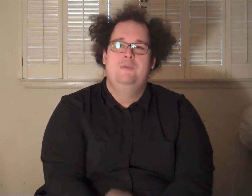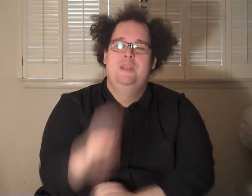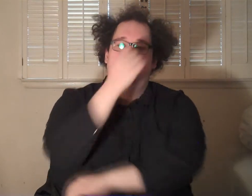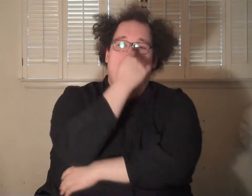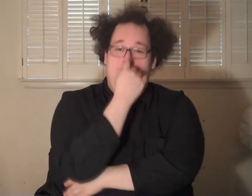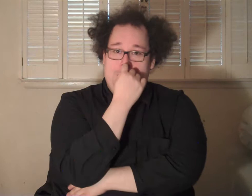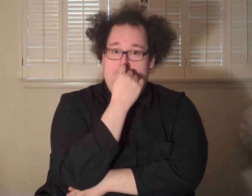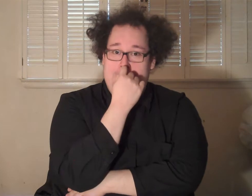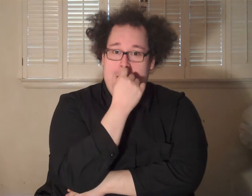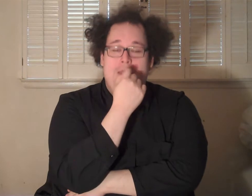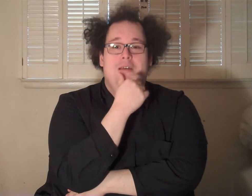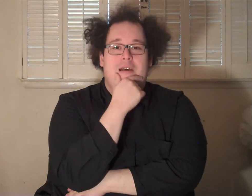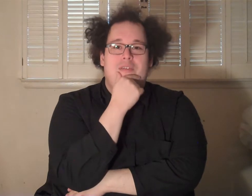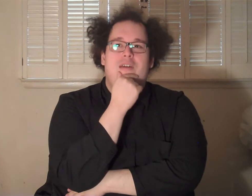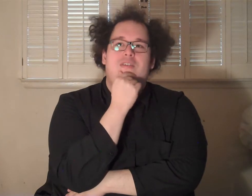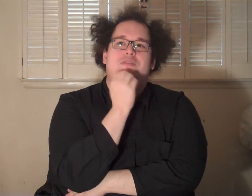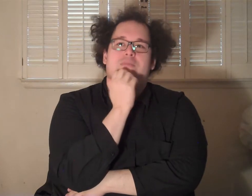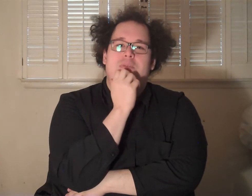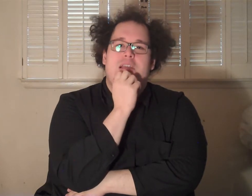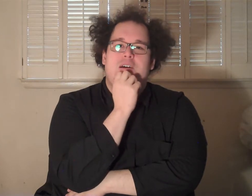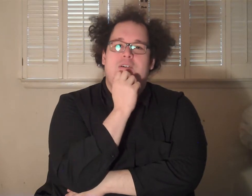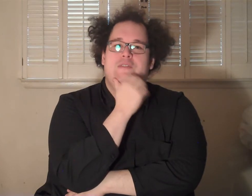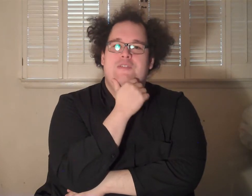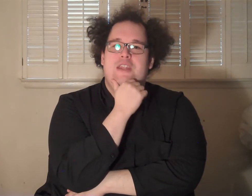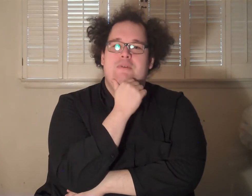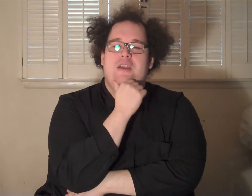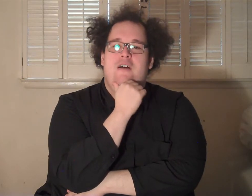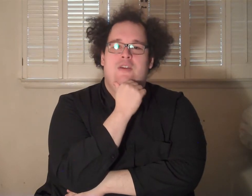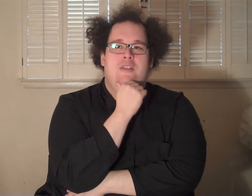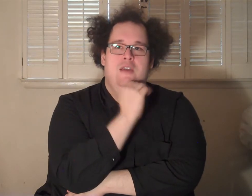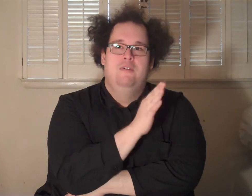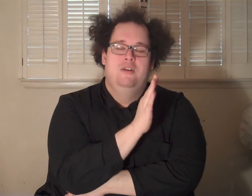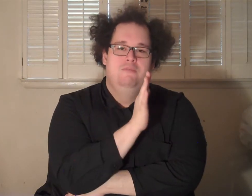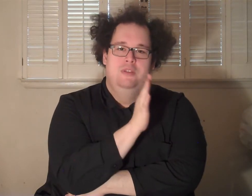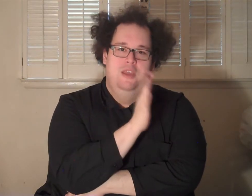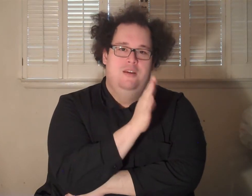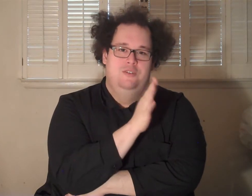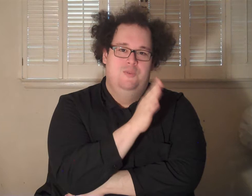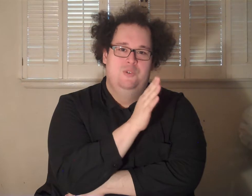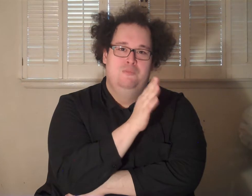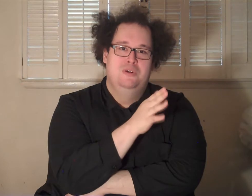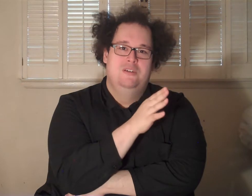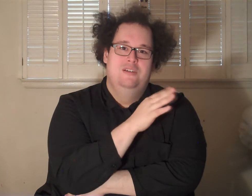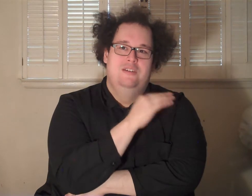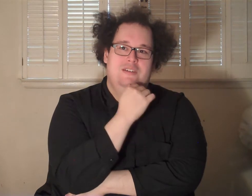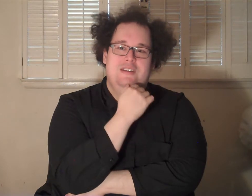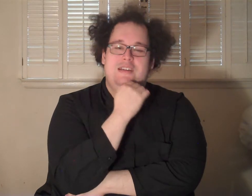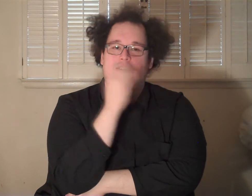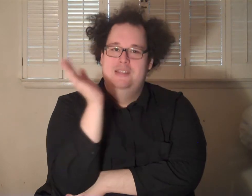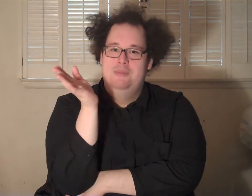so many moments. Yeah. There, I know, some people are like, oh, they didn't put the, they're never gonna put that controversial part. Because I know it's in